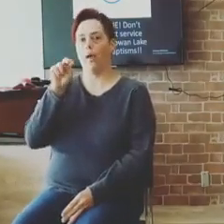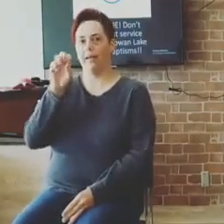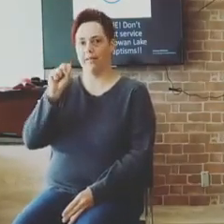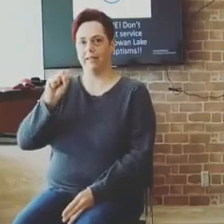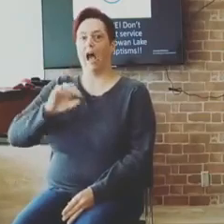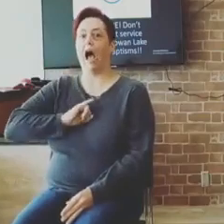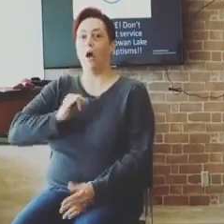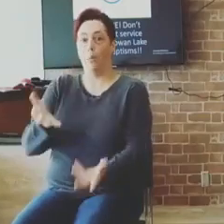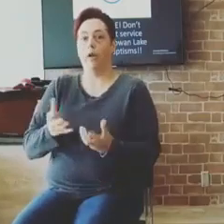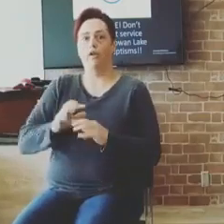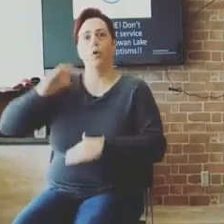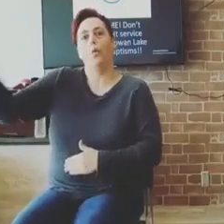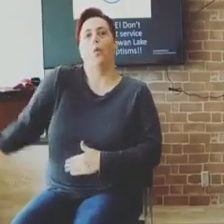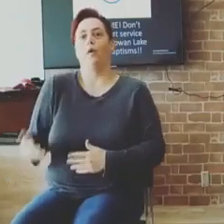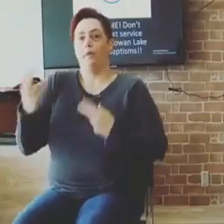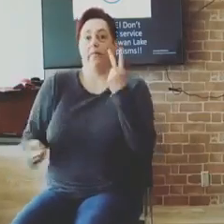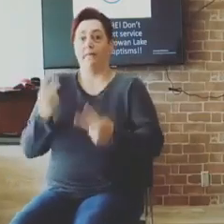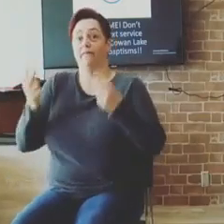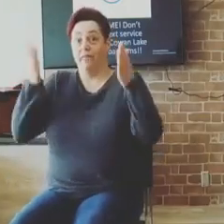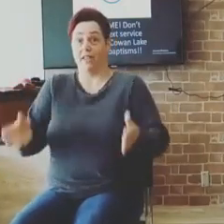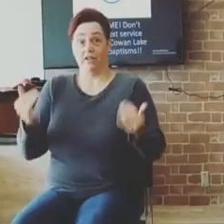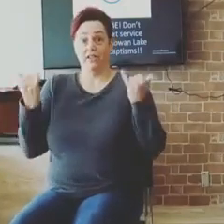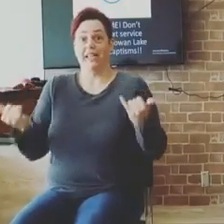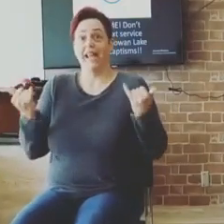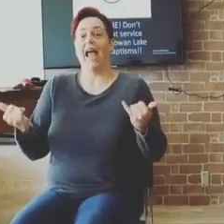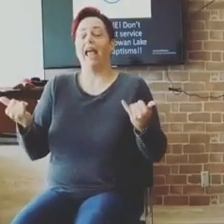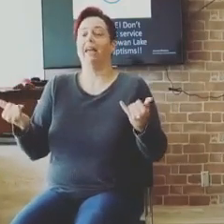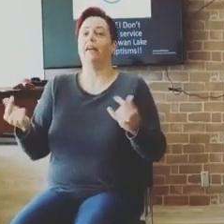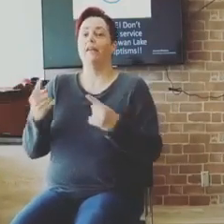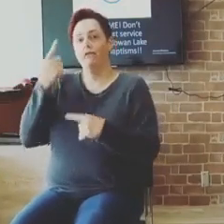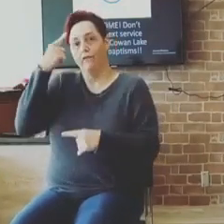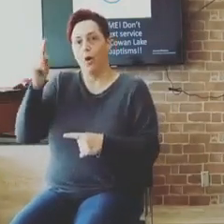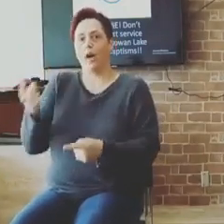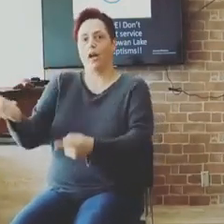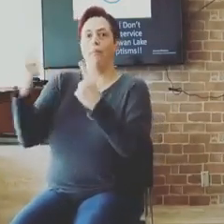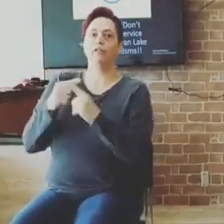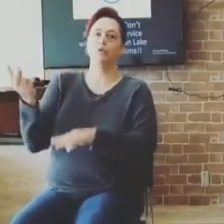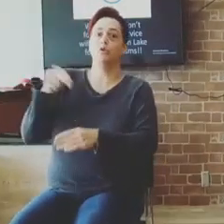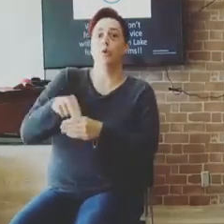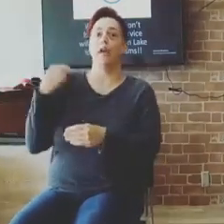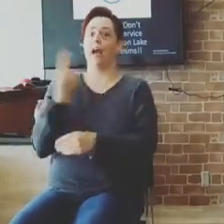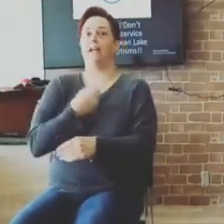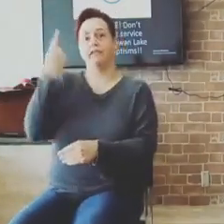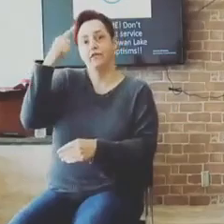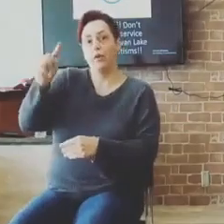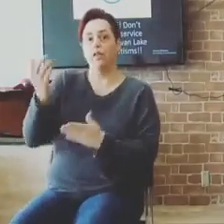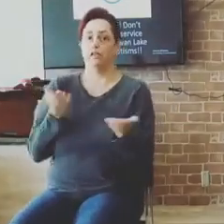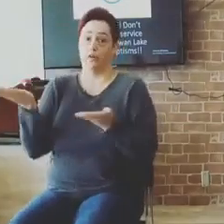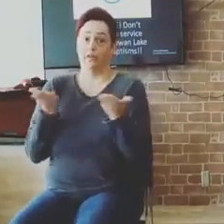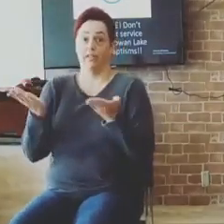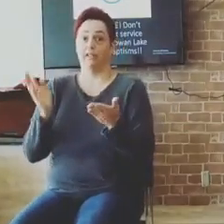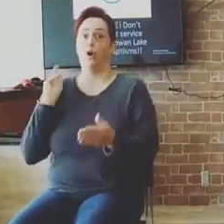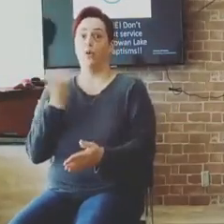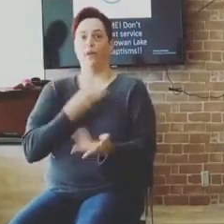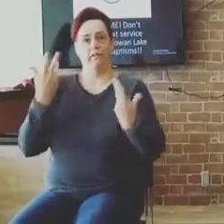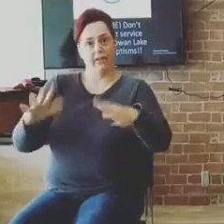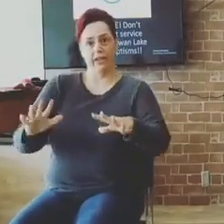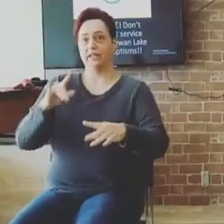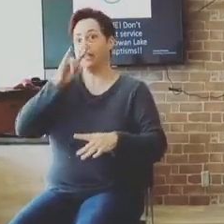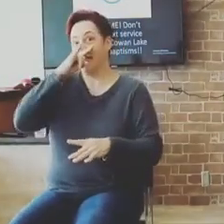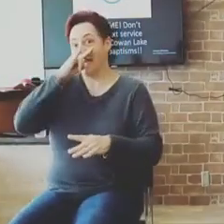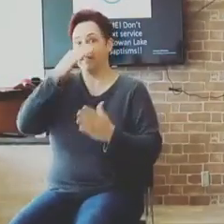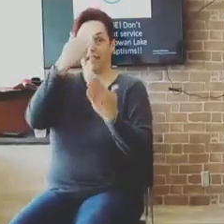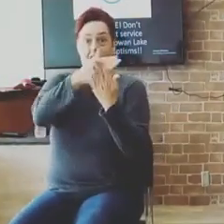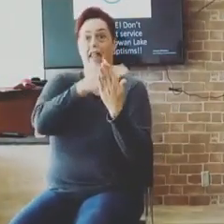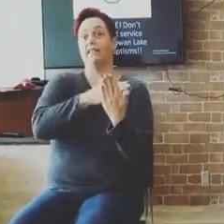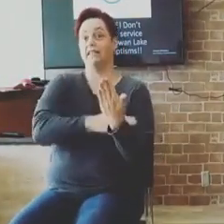joining us for our services. It's going to be a great day today. We've already had the kids lesson and that was a great